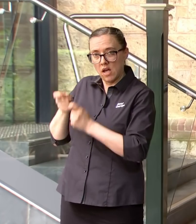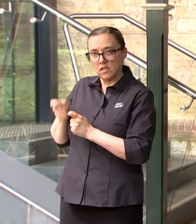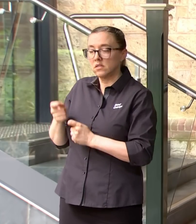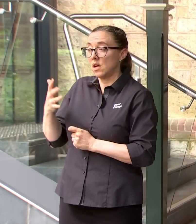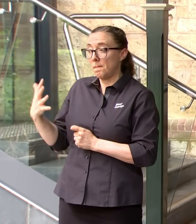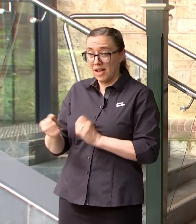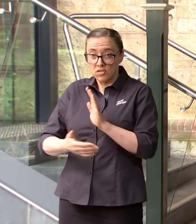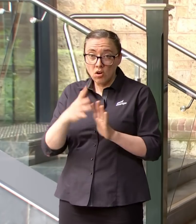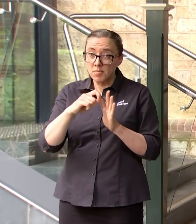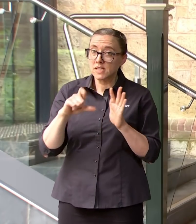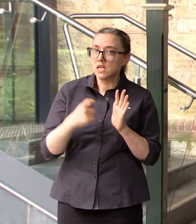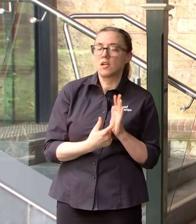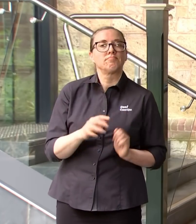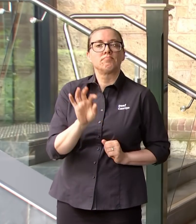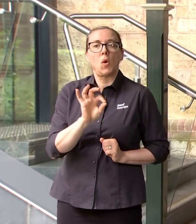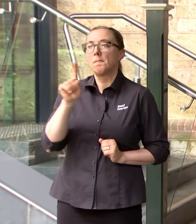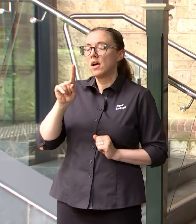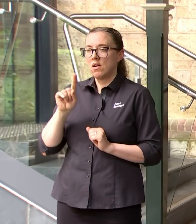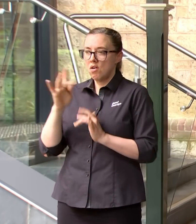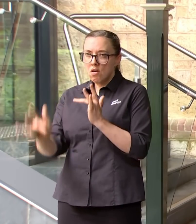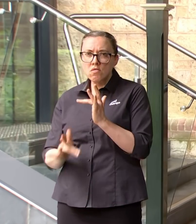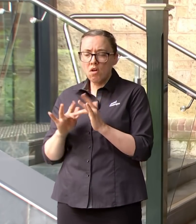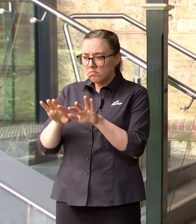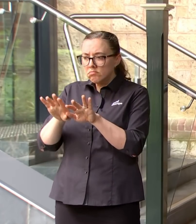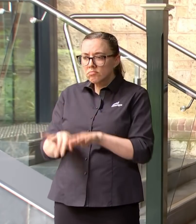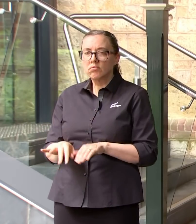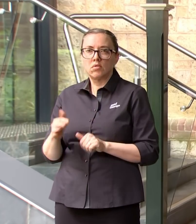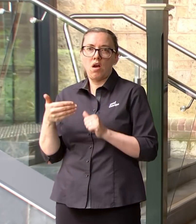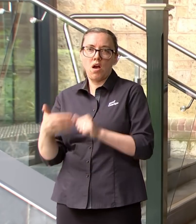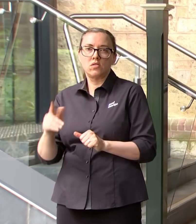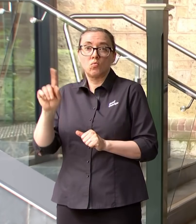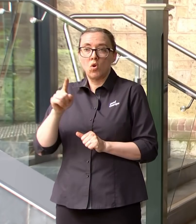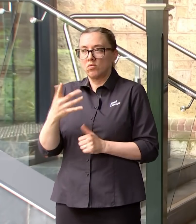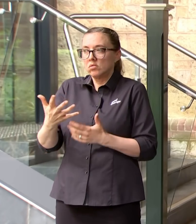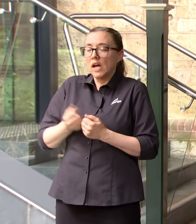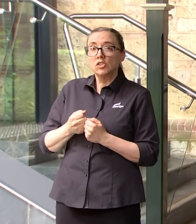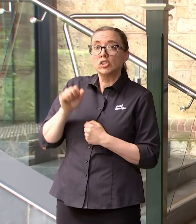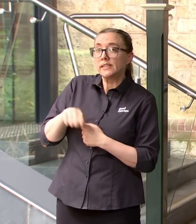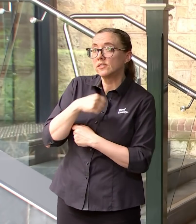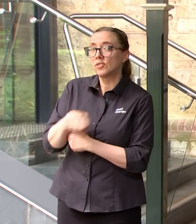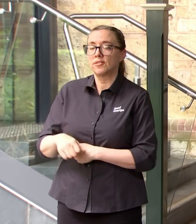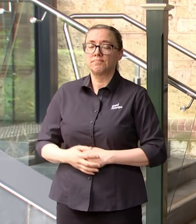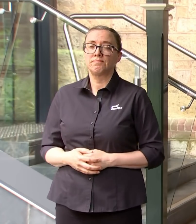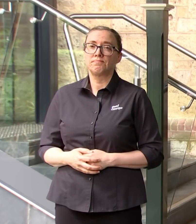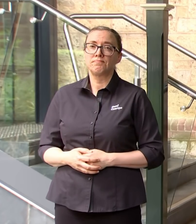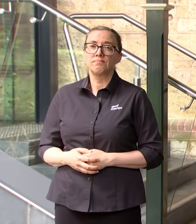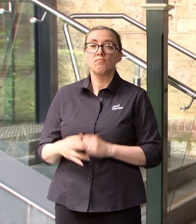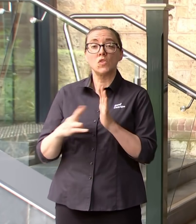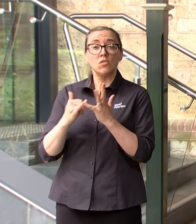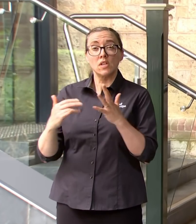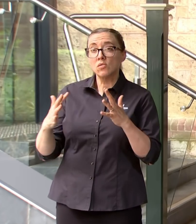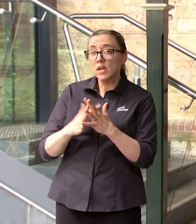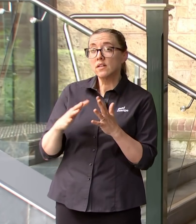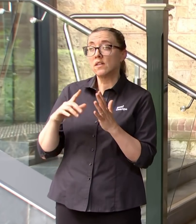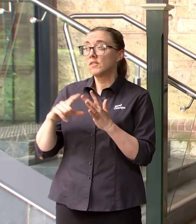a good question because I think there's been a lot of reports around the country that whilst we see big numbers in New South Wales and Victoria